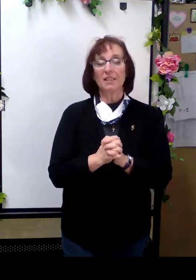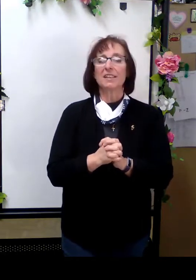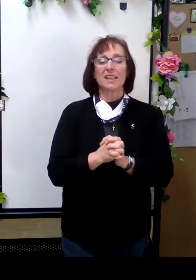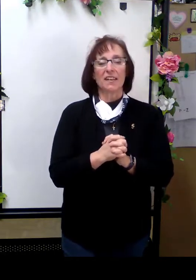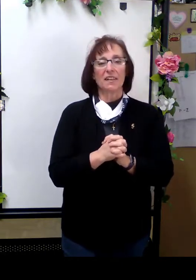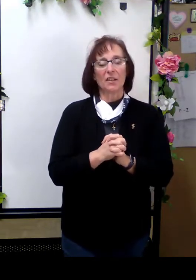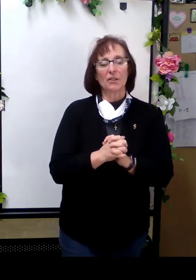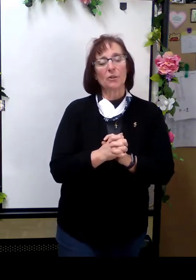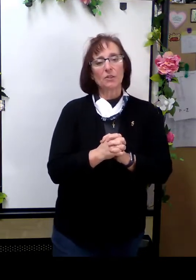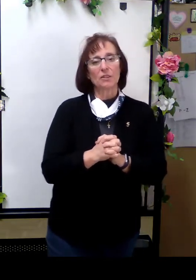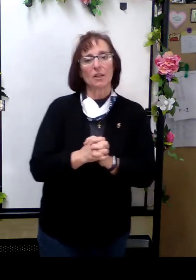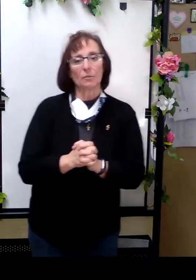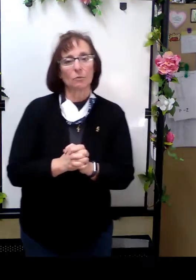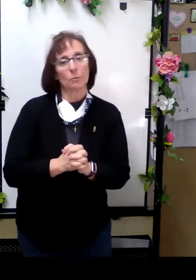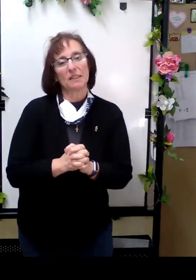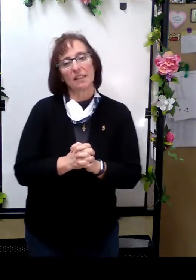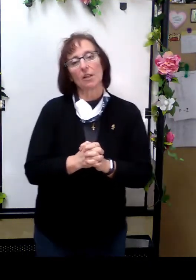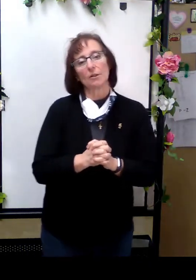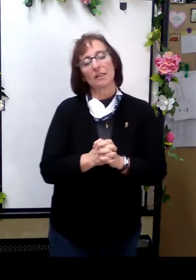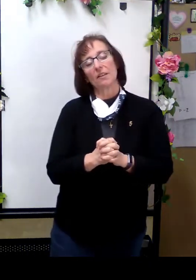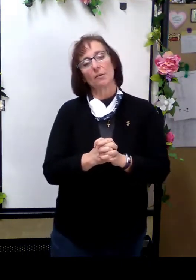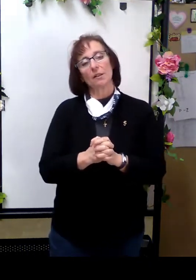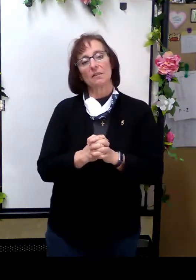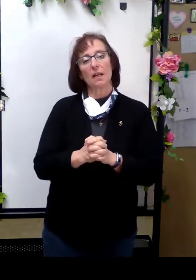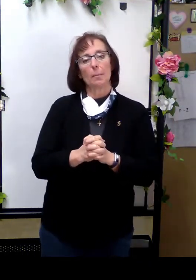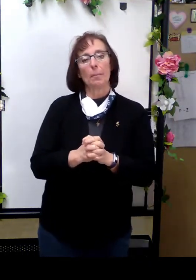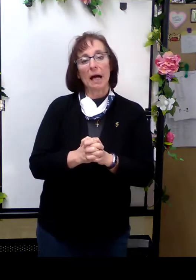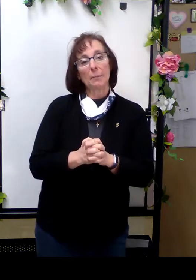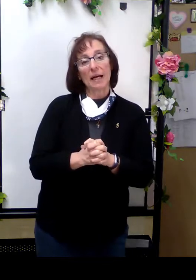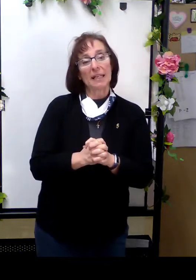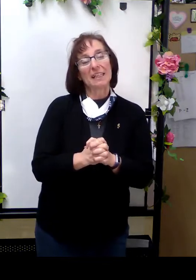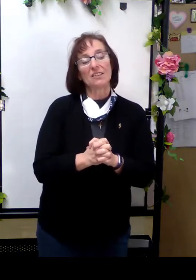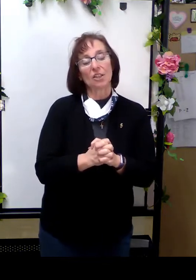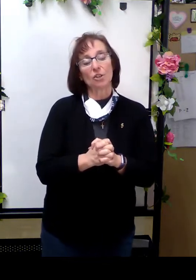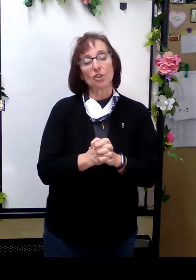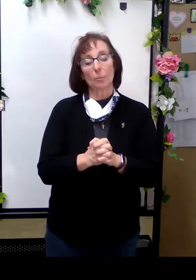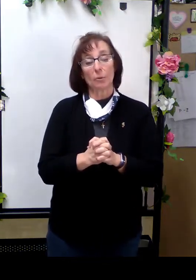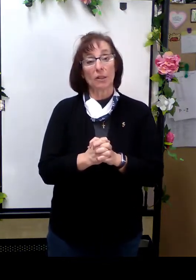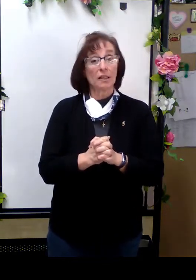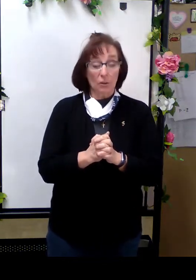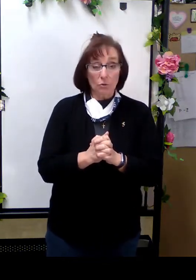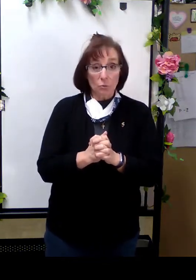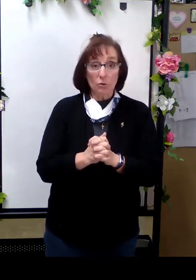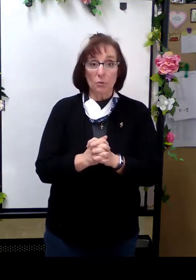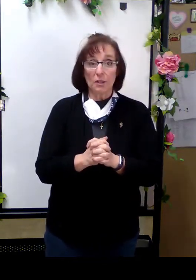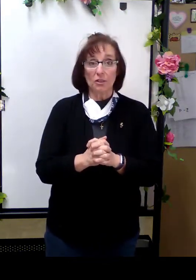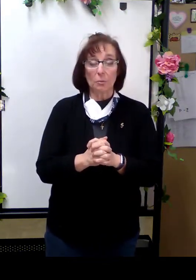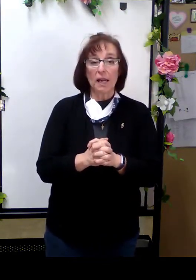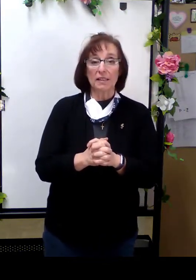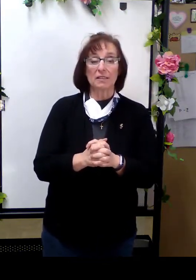And then our closing song which we'll be singing all together is Baa Baa he's the Good Shepherd. Now those words were in your packet